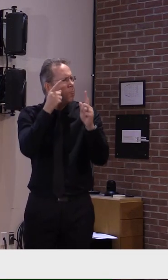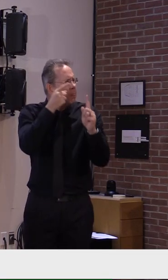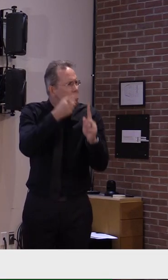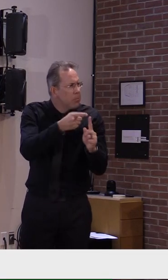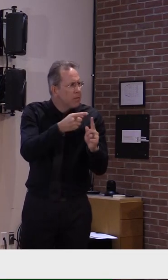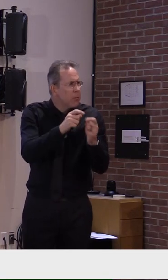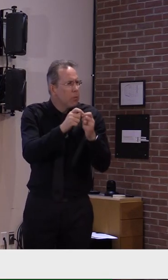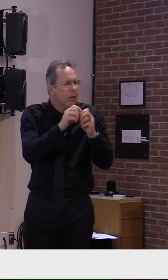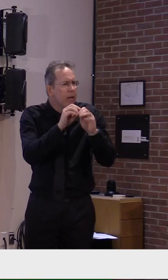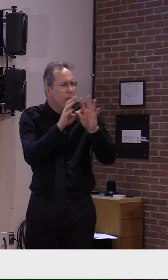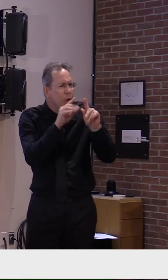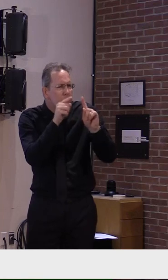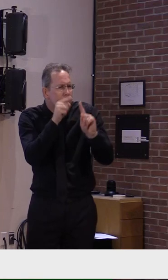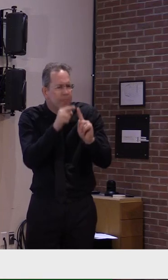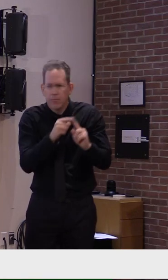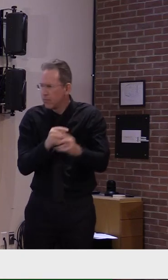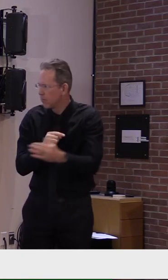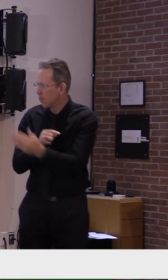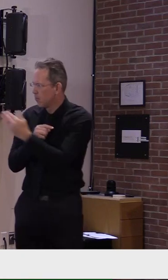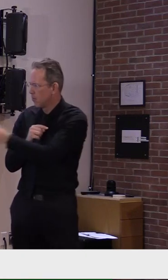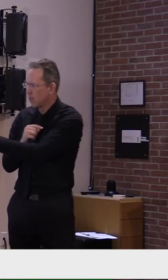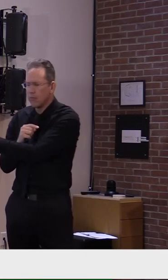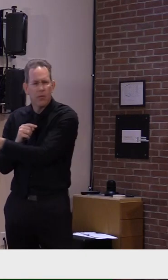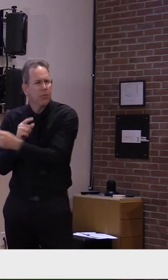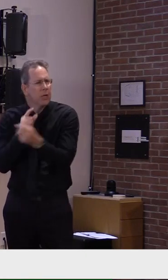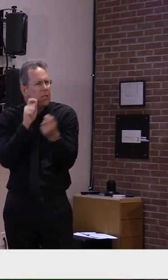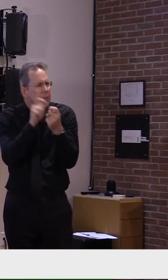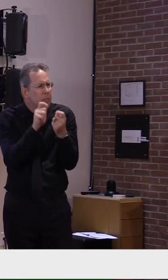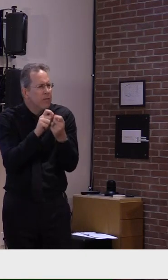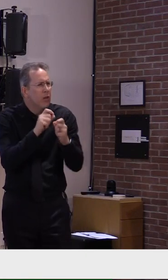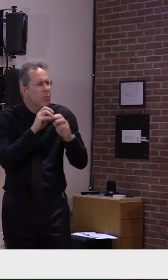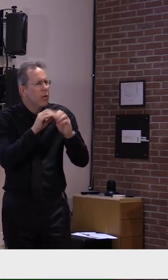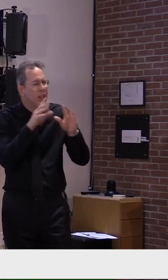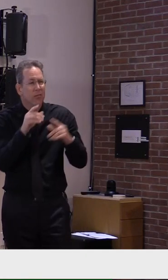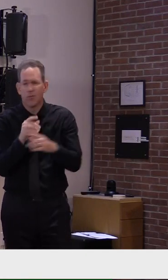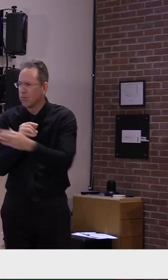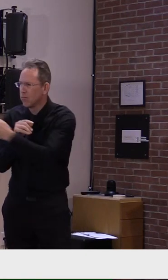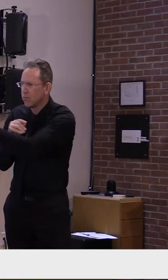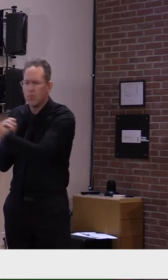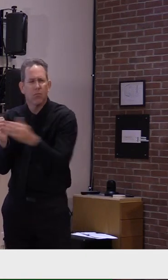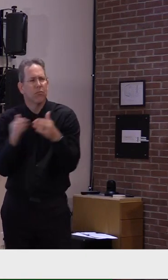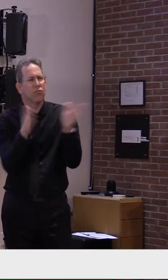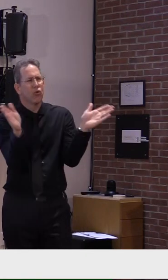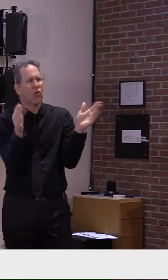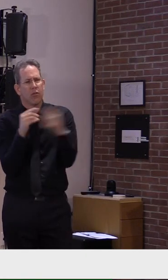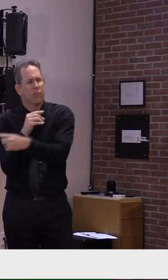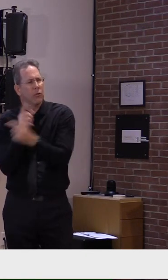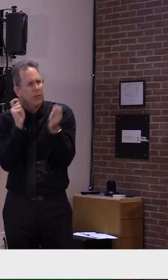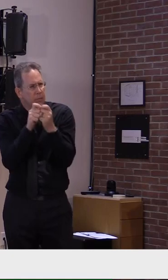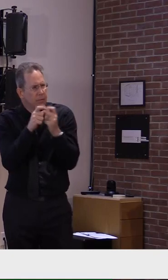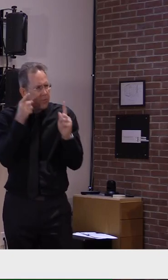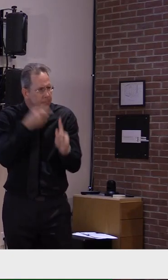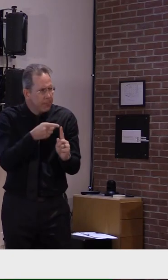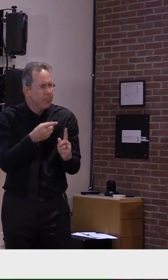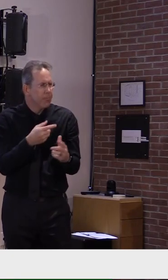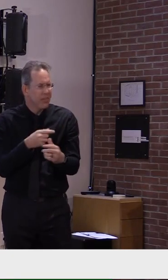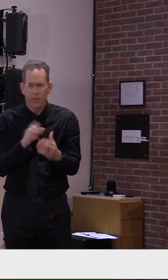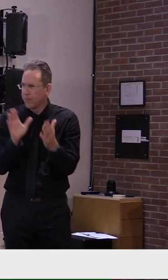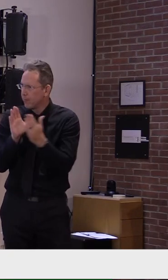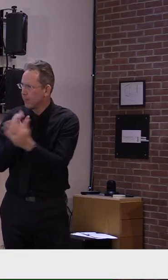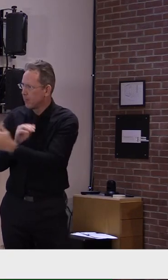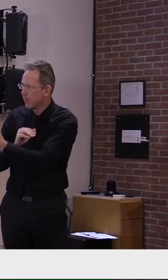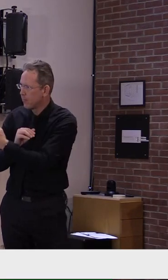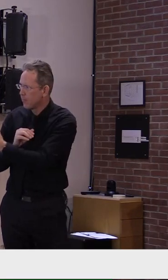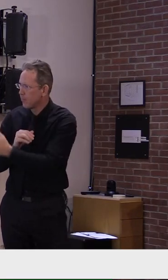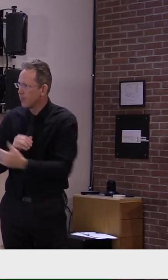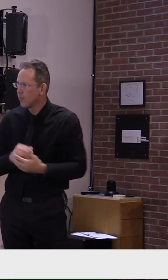are, not what bucket they fall into. And from this map, you can see that there are cases hitting certain parts of our region much more severely